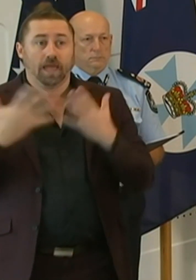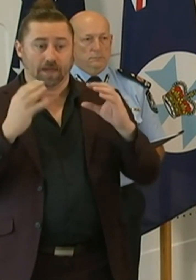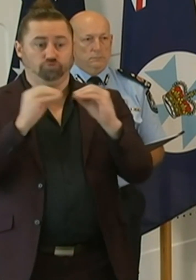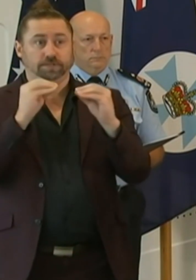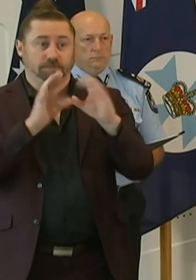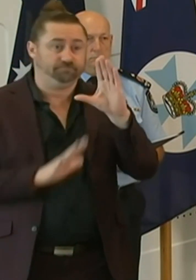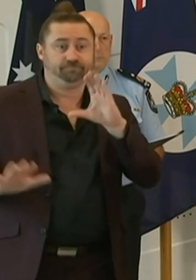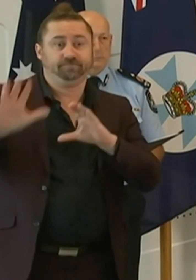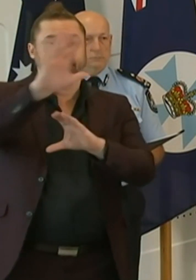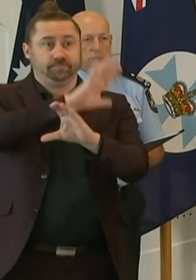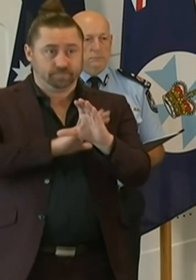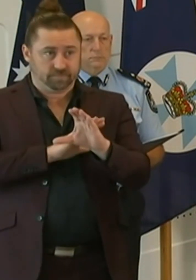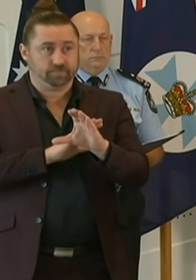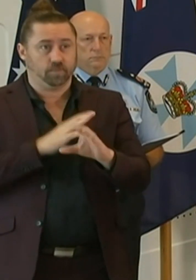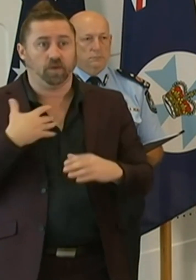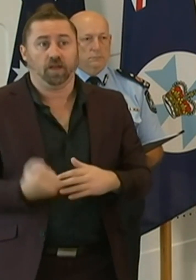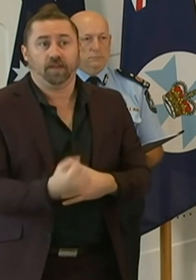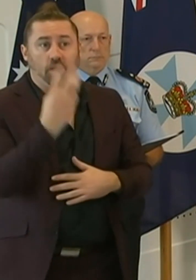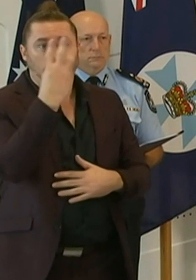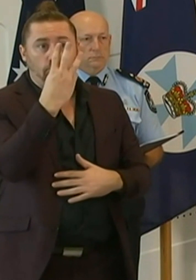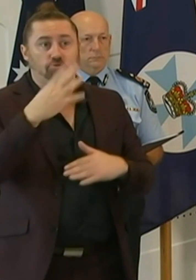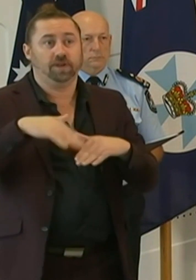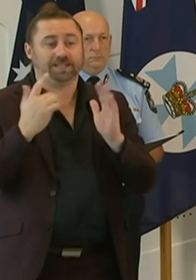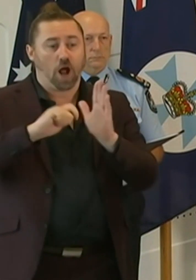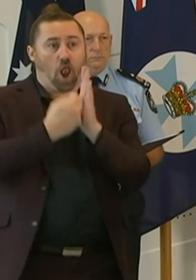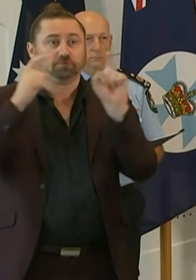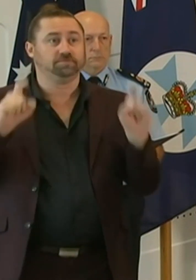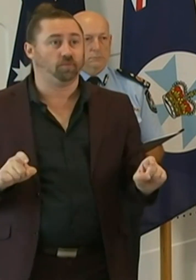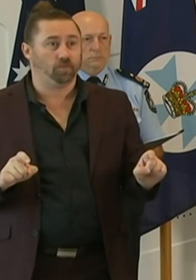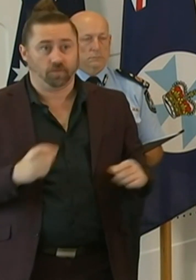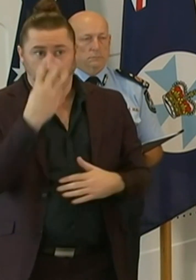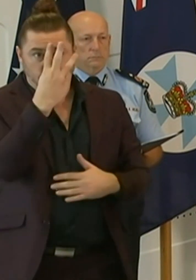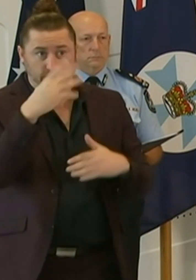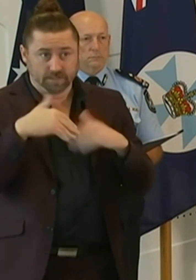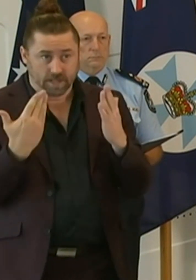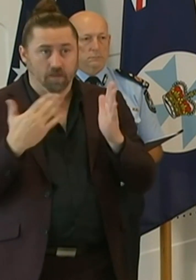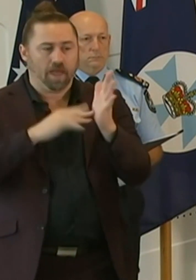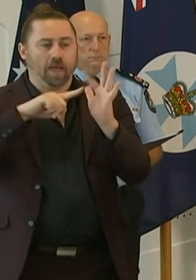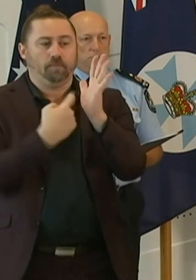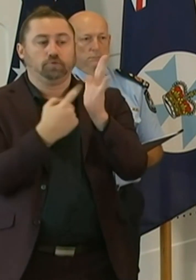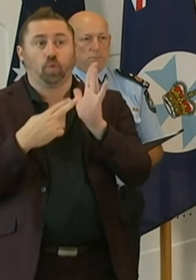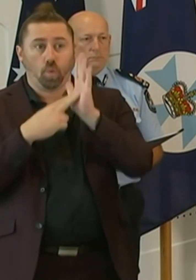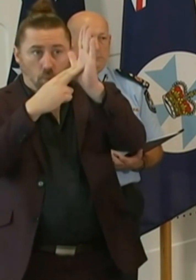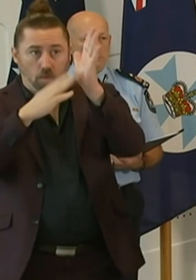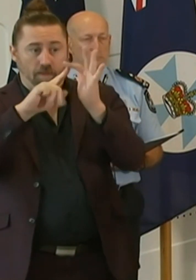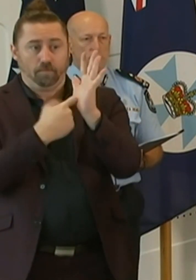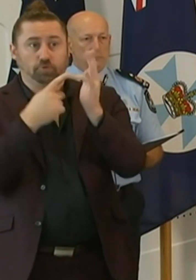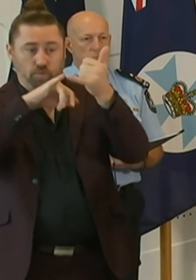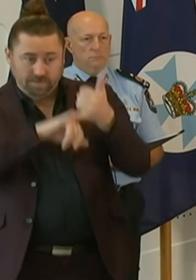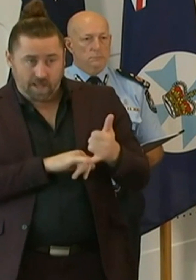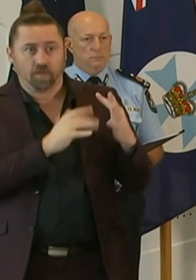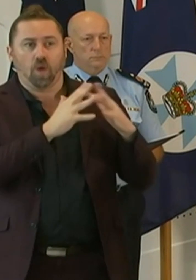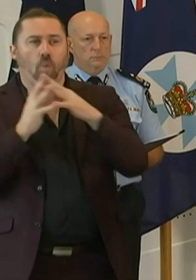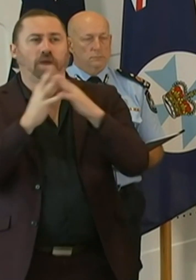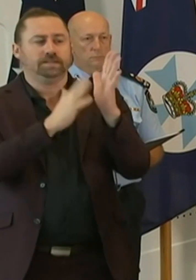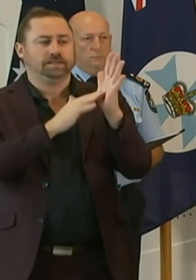Brisbane will be entering a three-day lockdown. That will be Metro North, Metro South, West Morton.